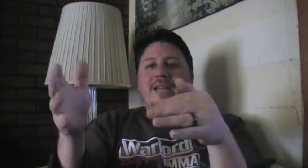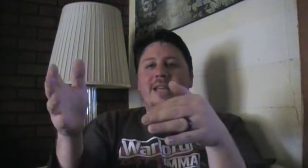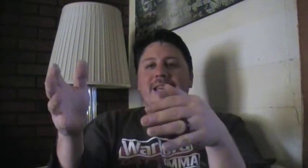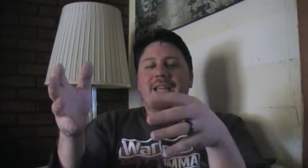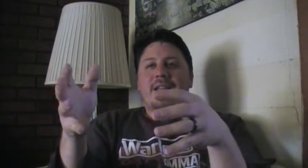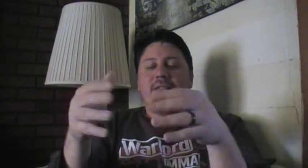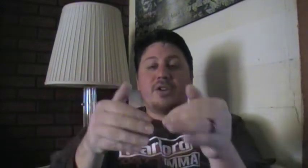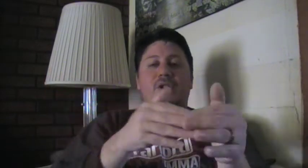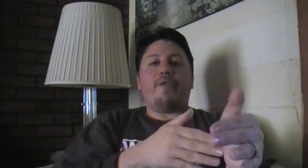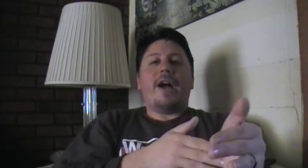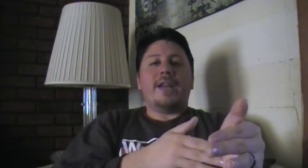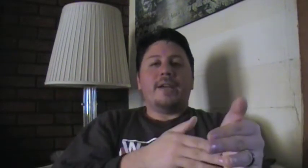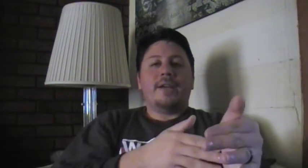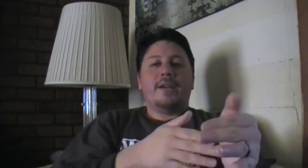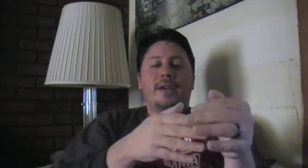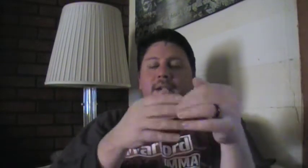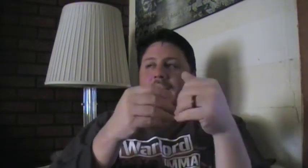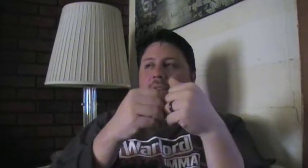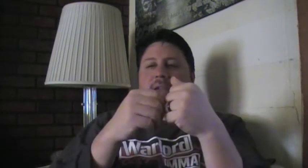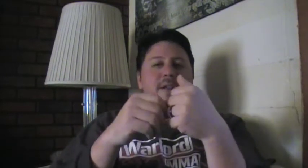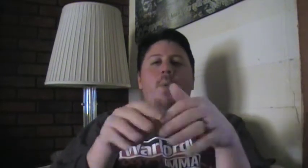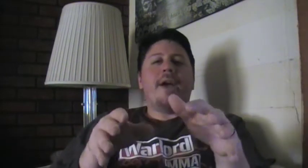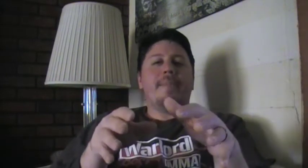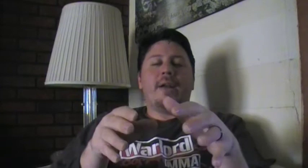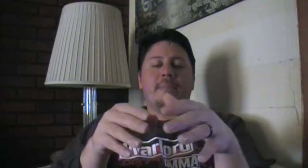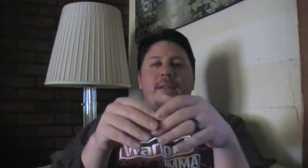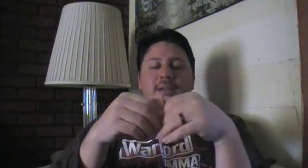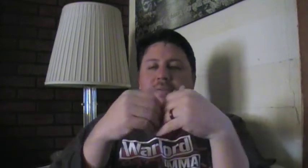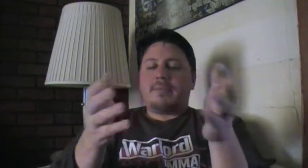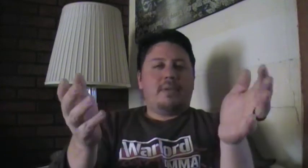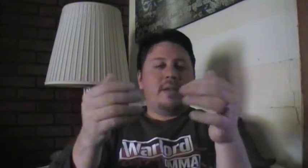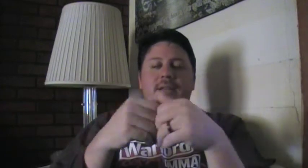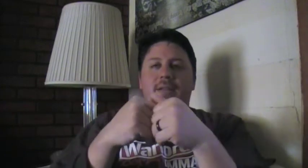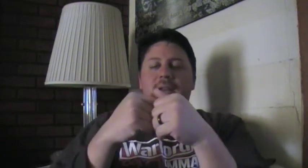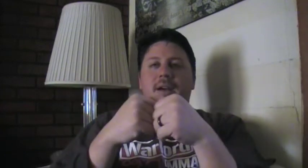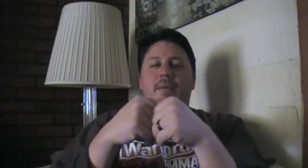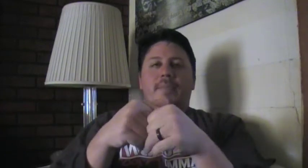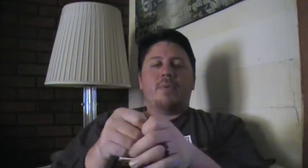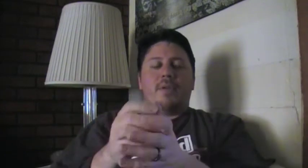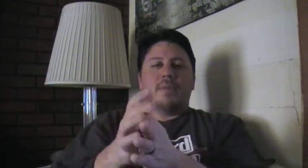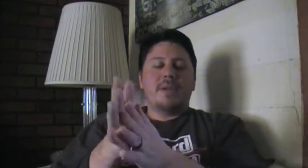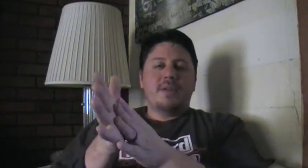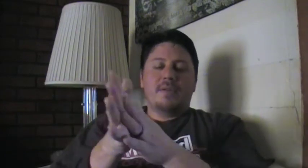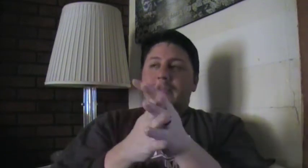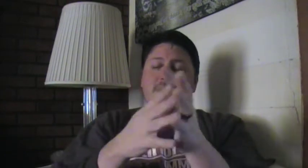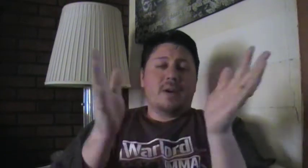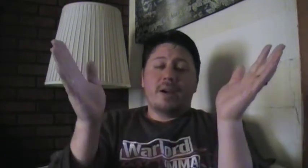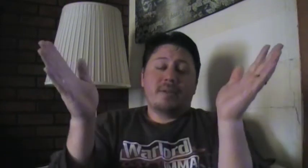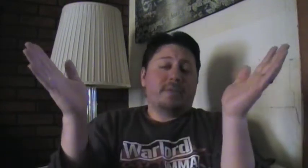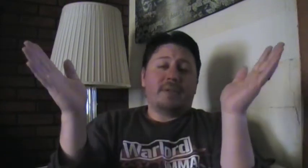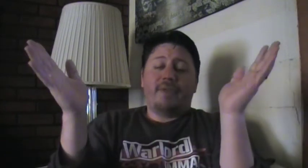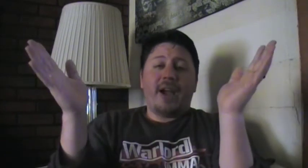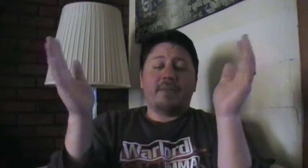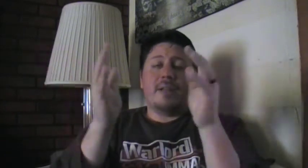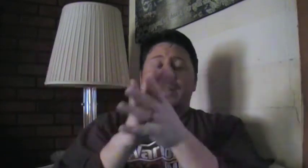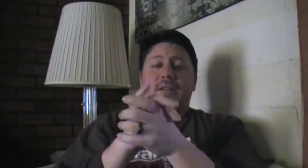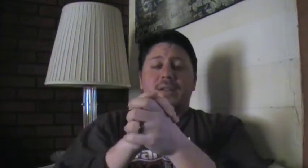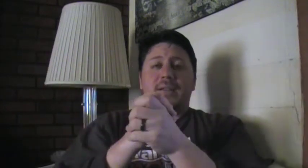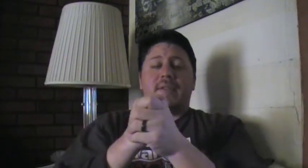But they're still fighting. And they didn't whine about it, man. They nut up more than men do. Sorry. It's a fact, man. They just have